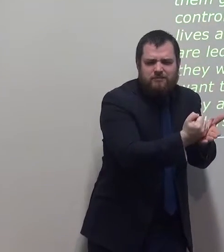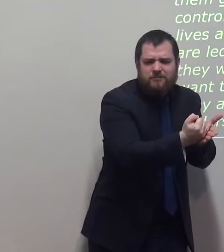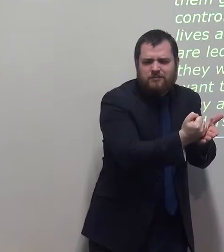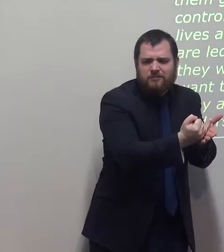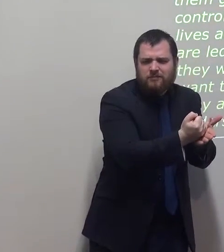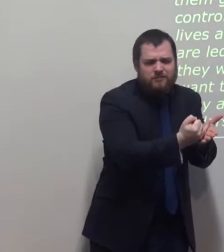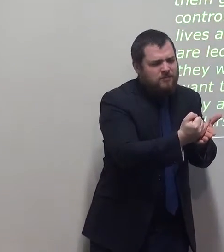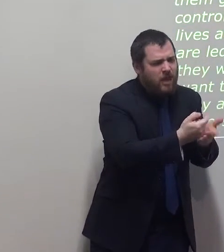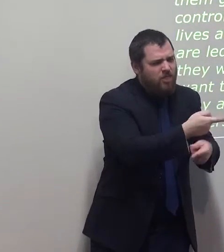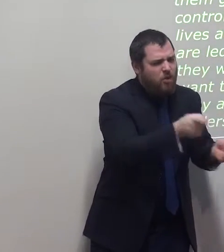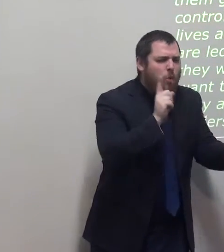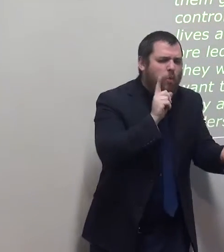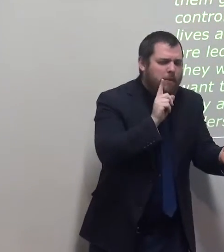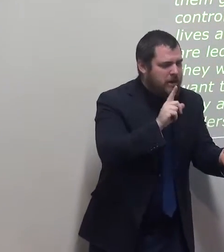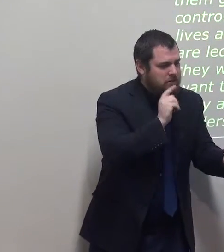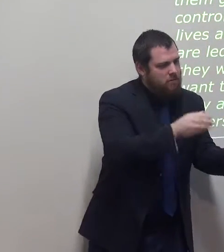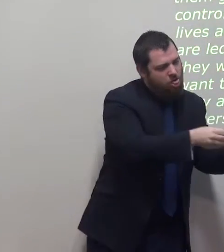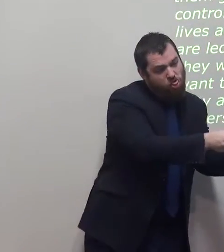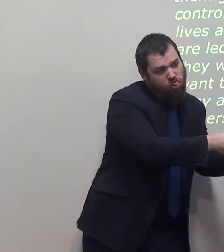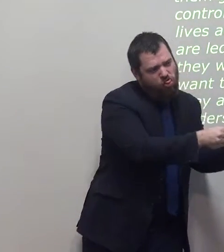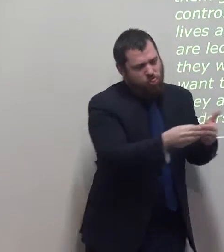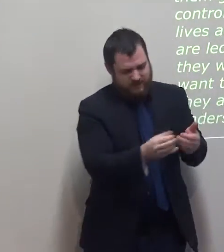Women who are led into sin by all the things they want.